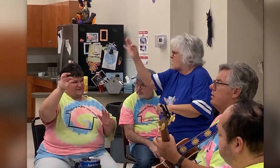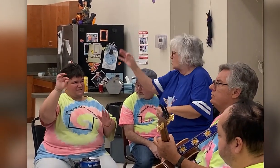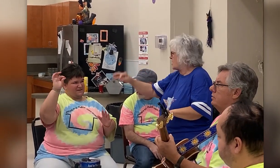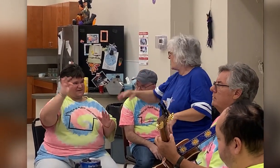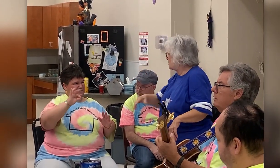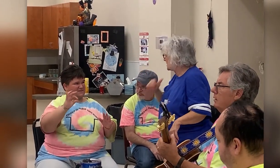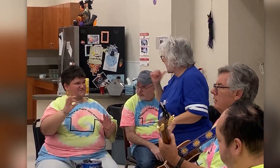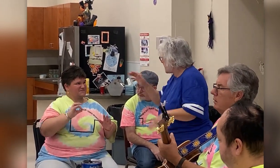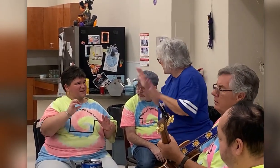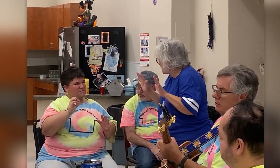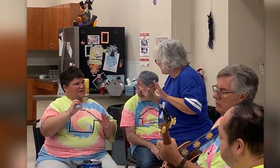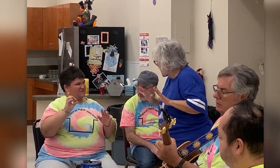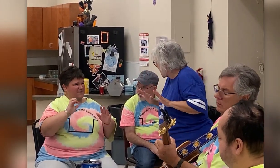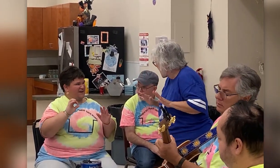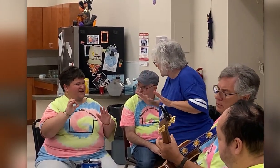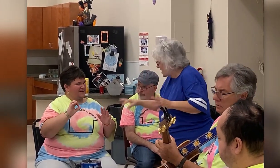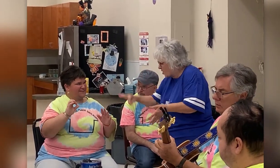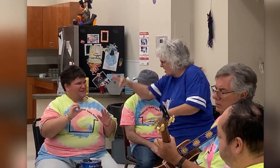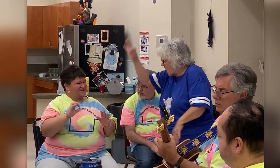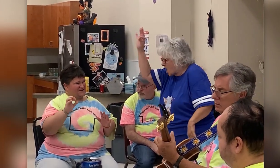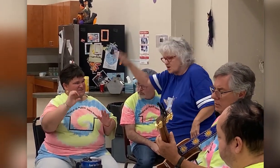dogs No you're not No you're not No